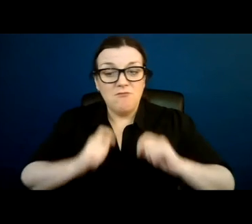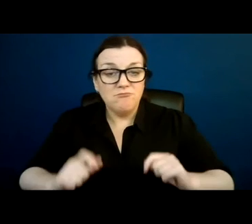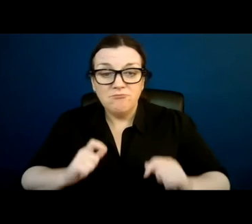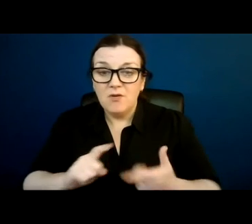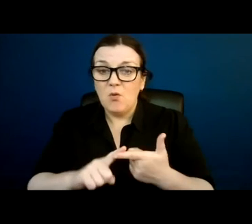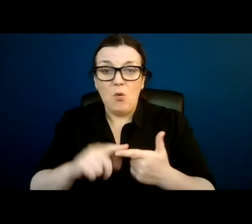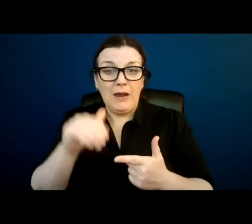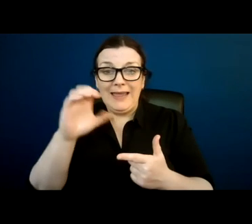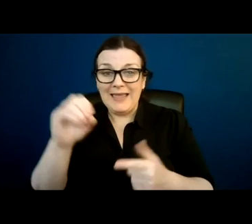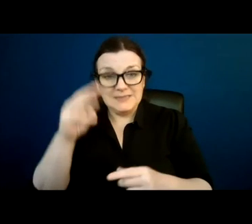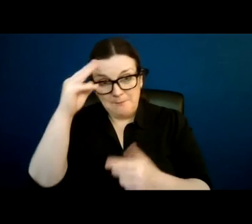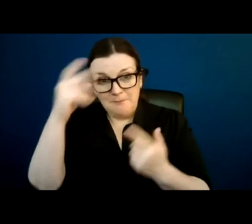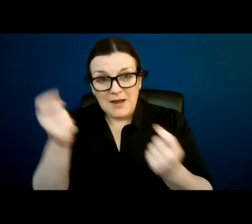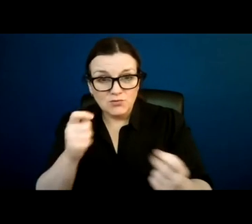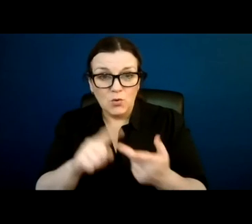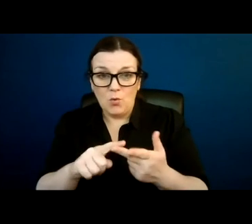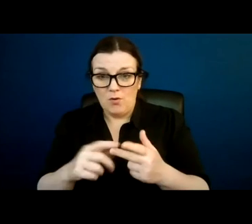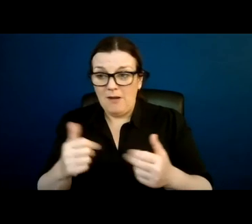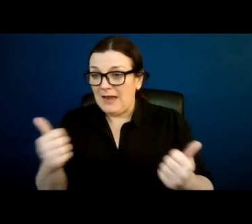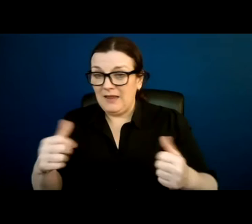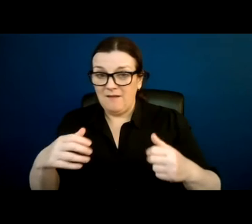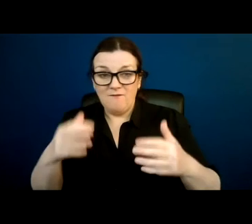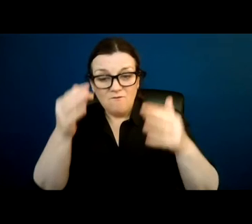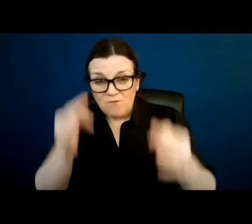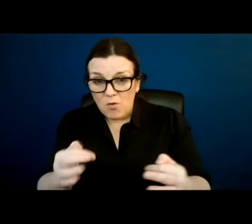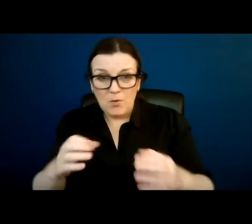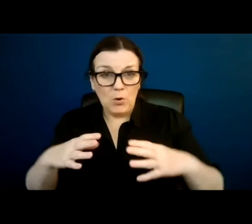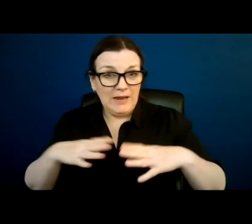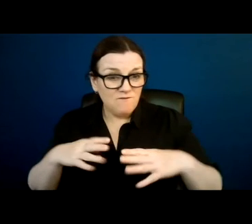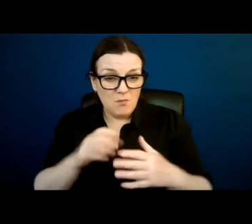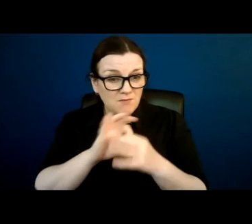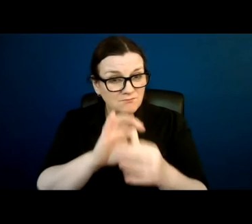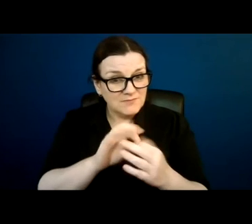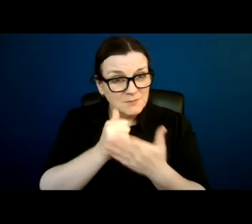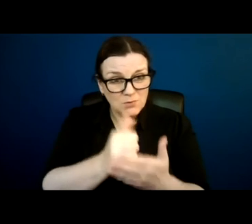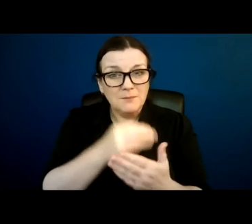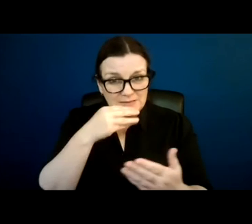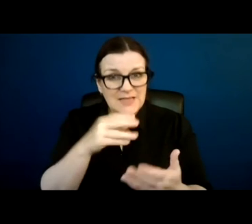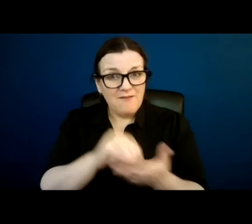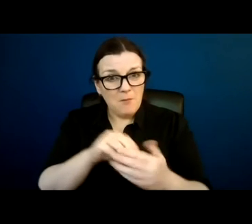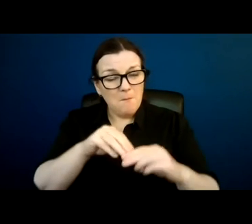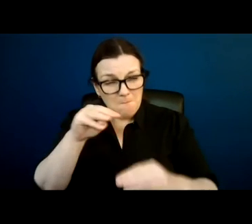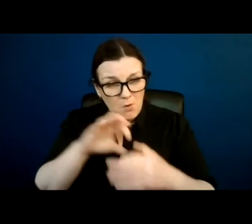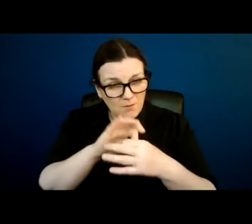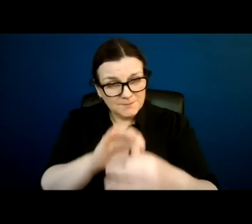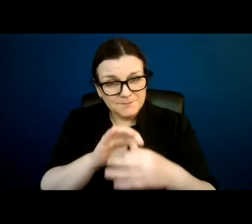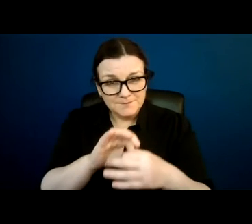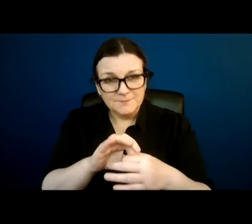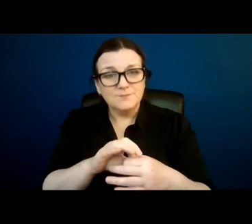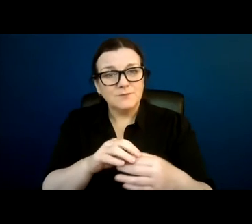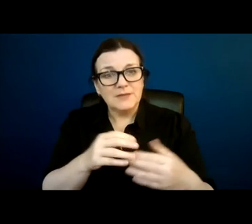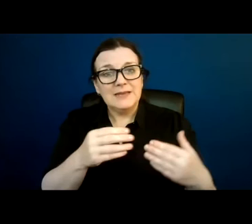formal or informal supporter, you begin to build the bridge that leads with time